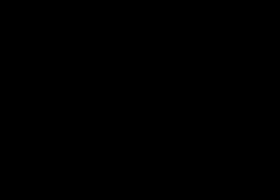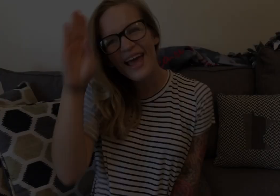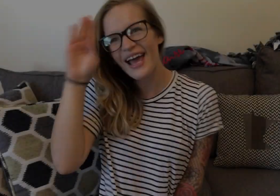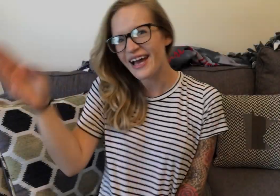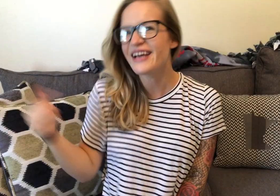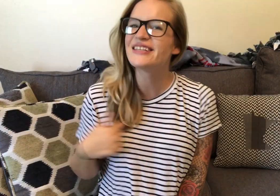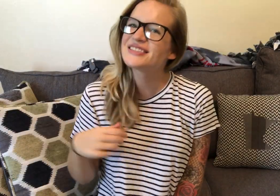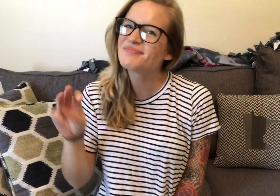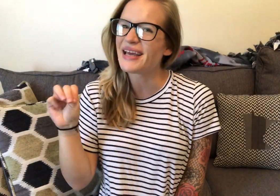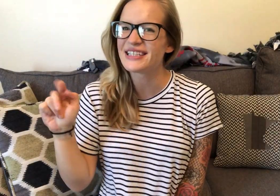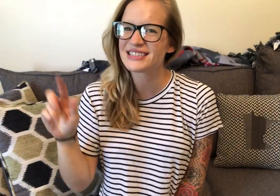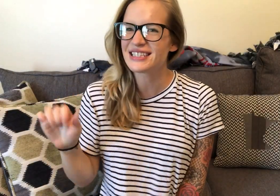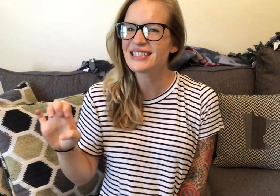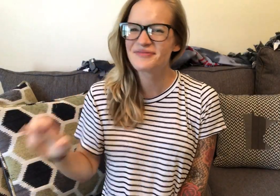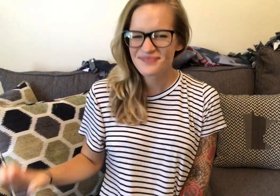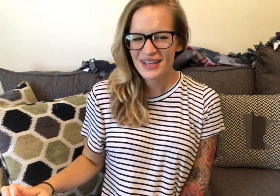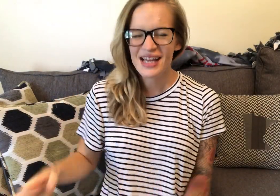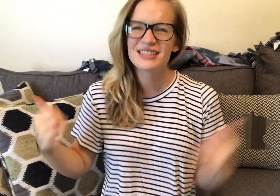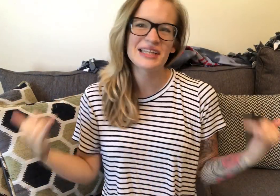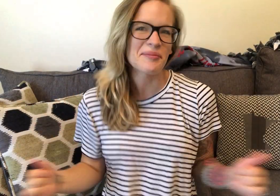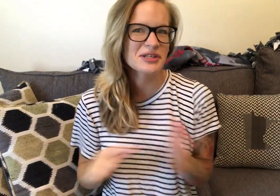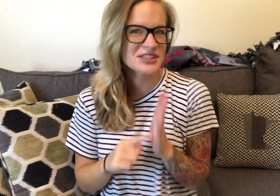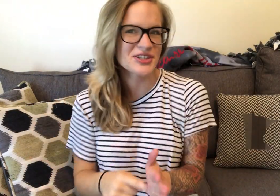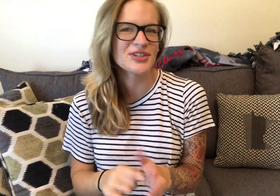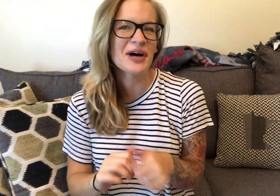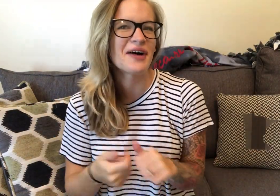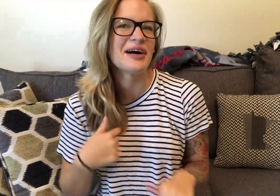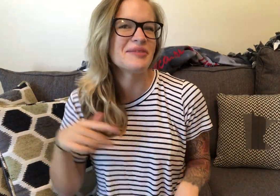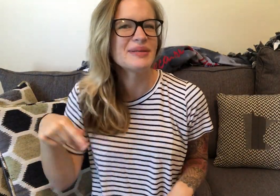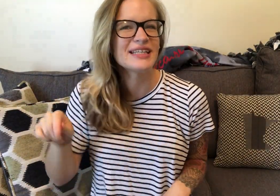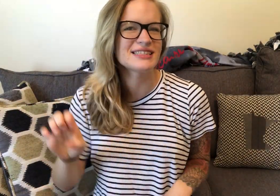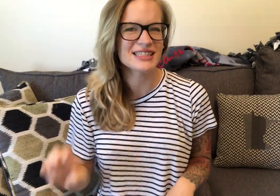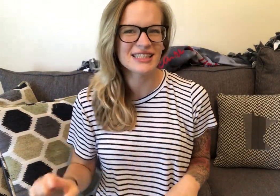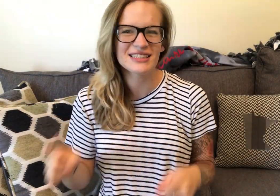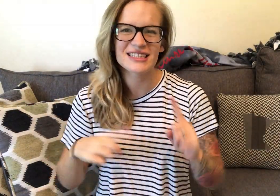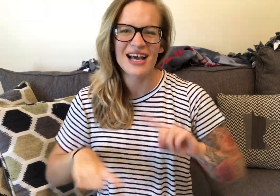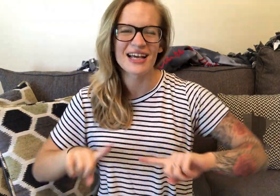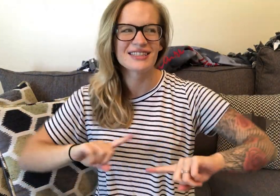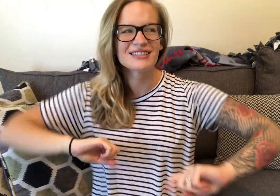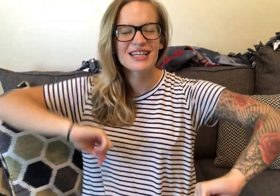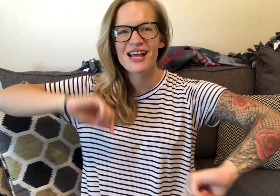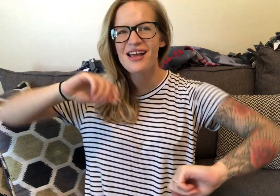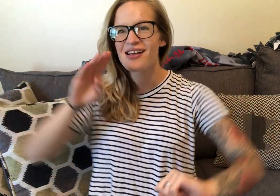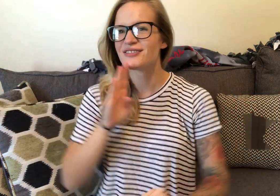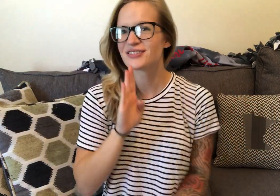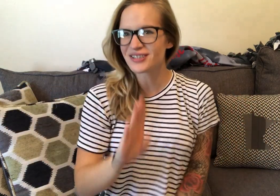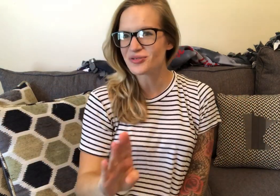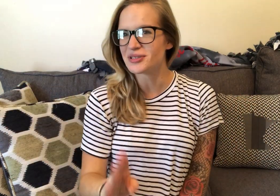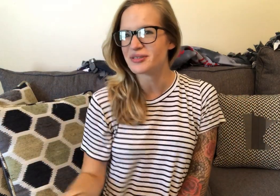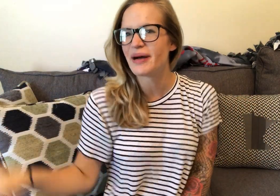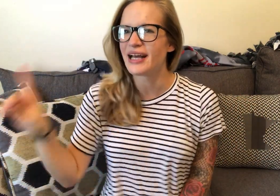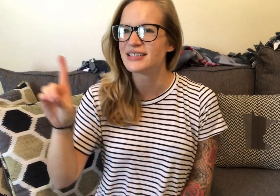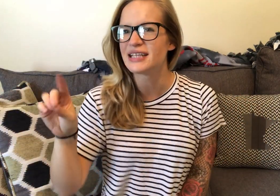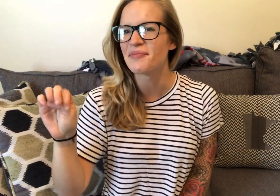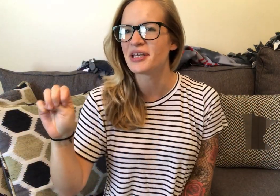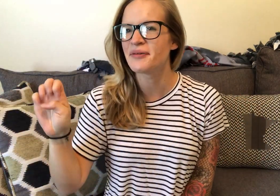Hey, it's Macy. Today I'm going to show you how I PSE signed Sober by Demi